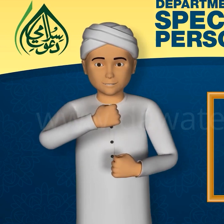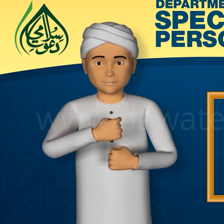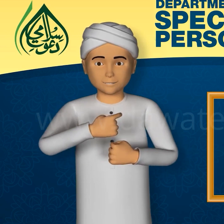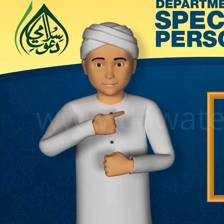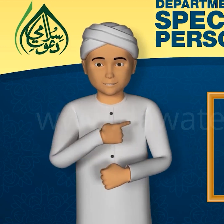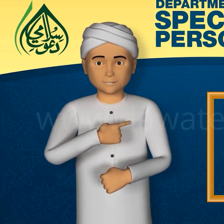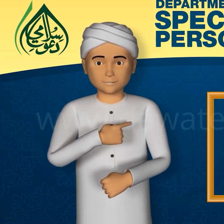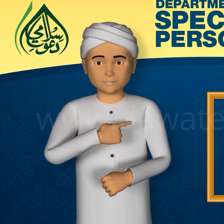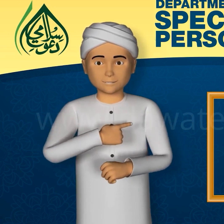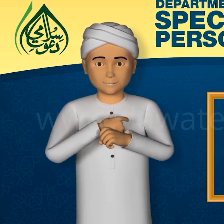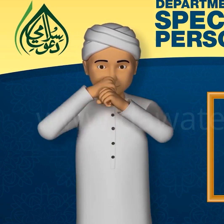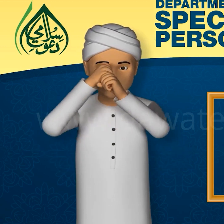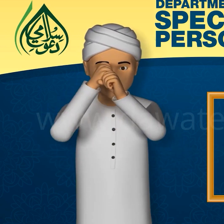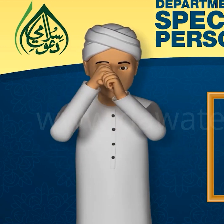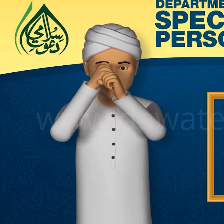E-C-G,